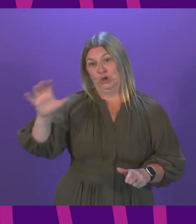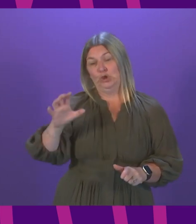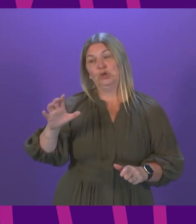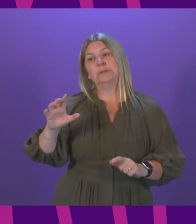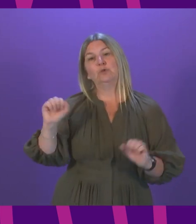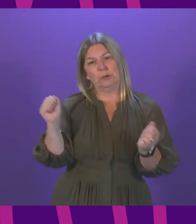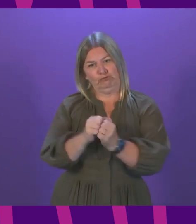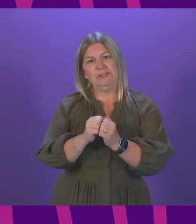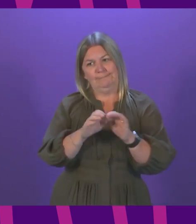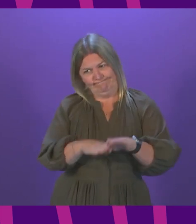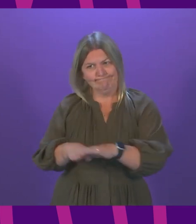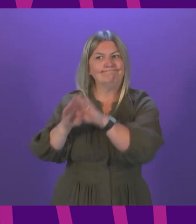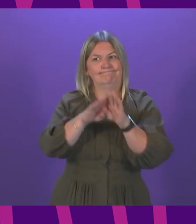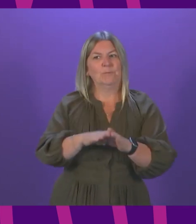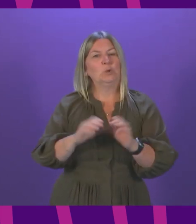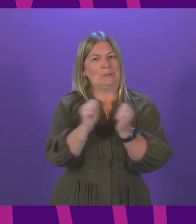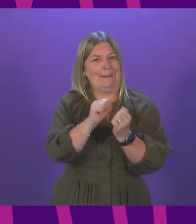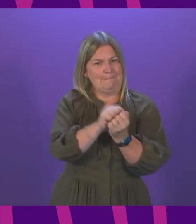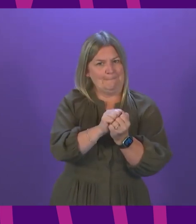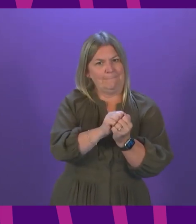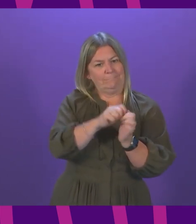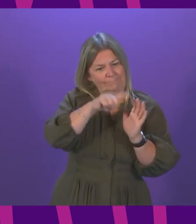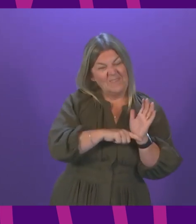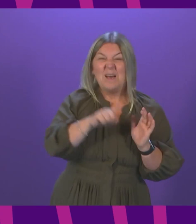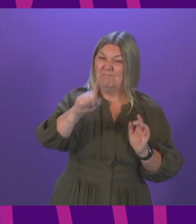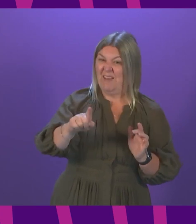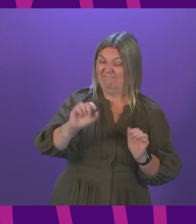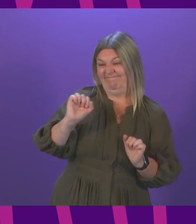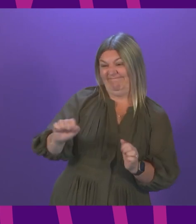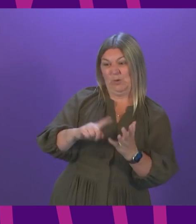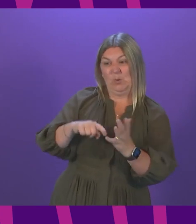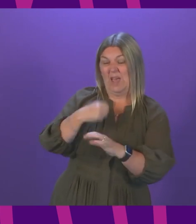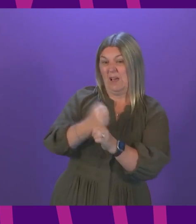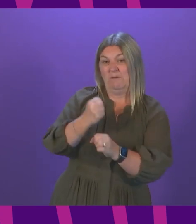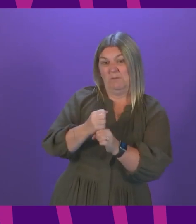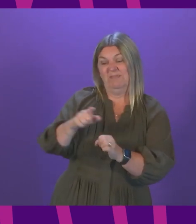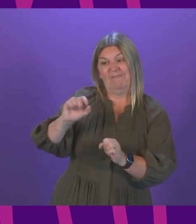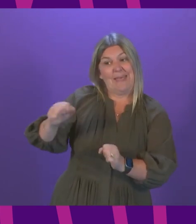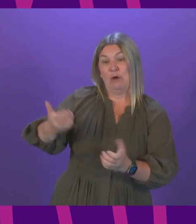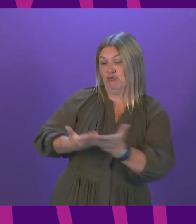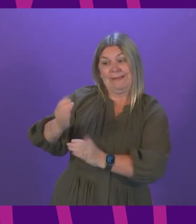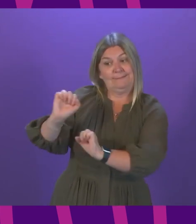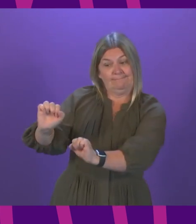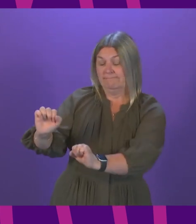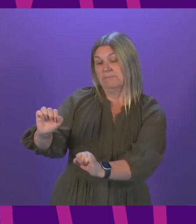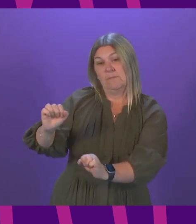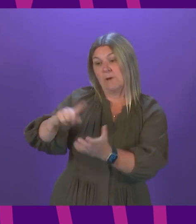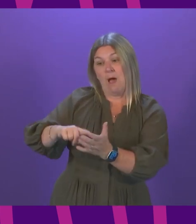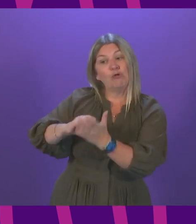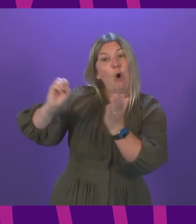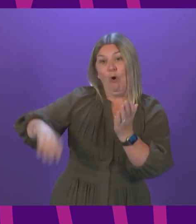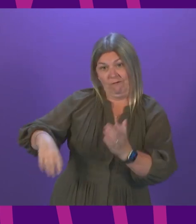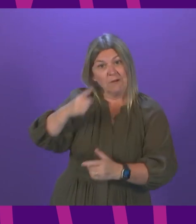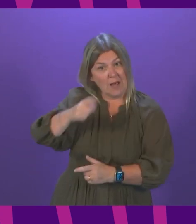But given that the UK Government, as is their right, has decided to drop this requirement for England, that raises inevitable questions